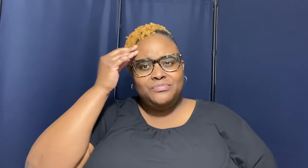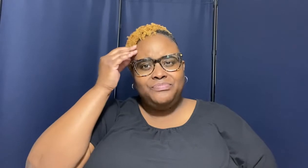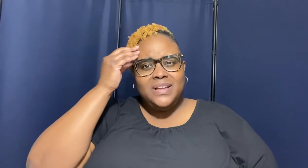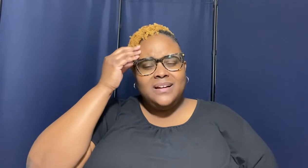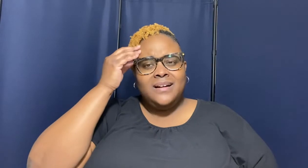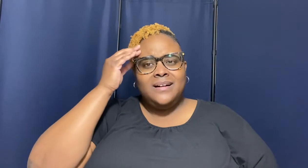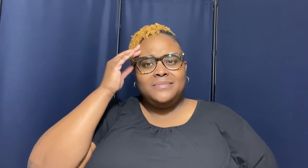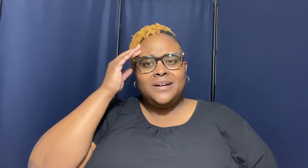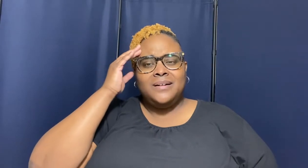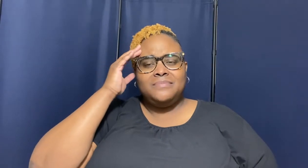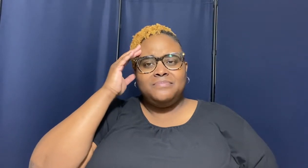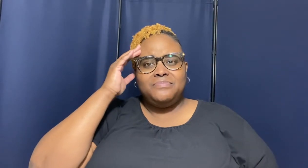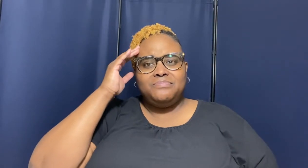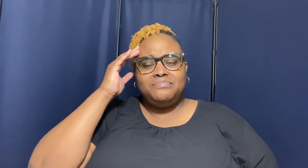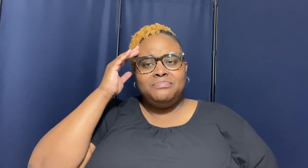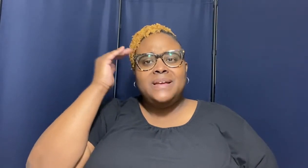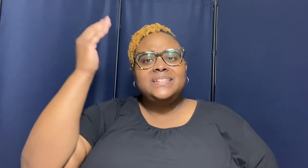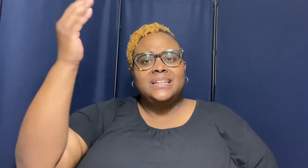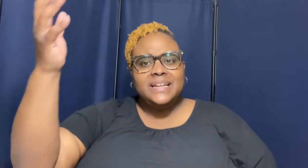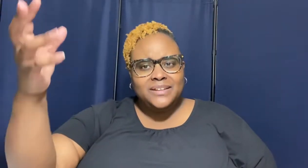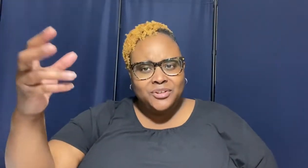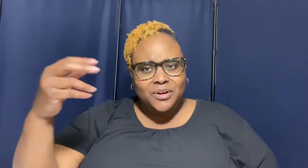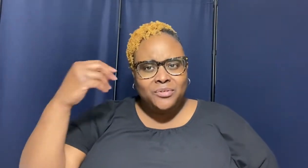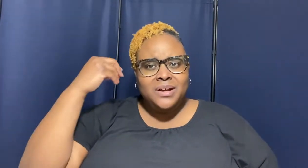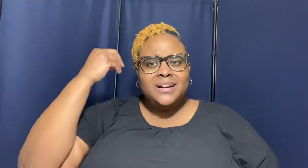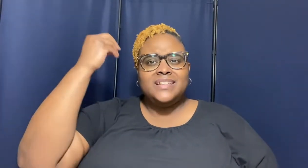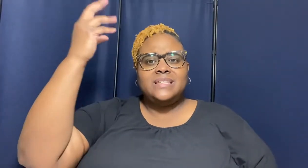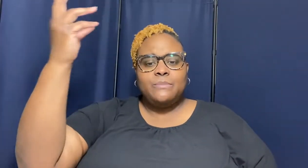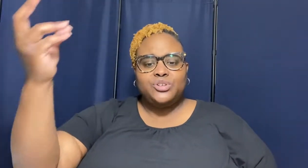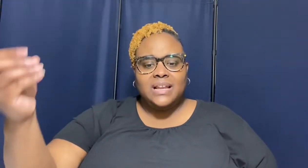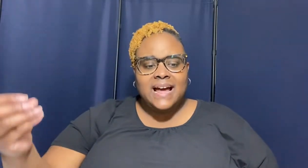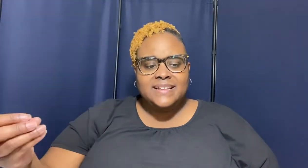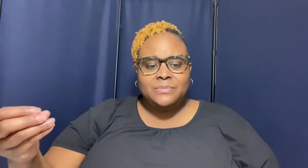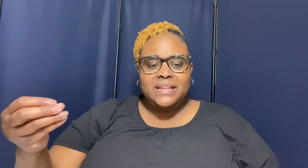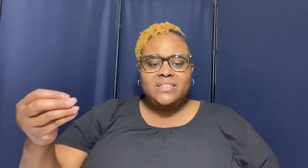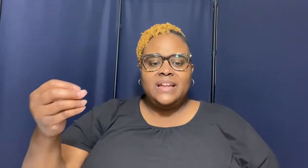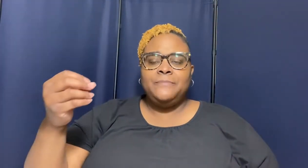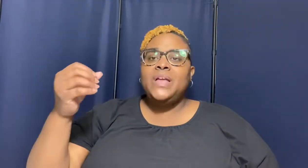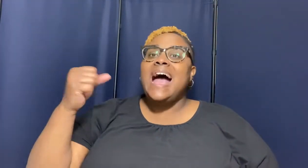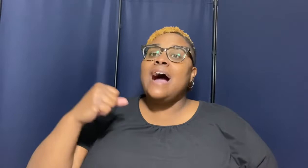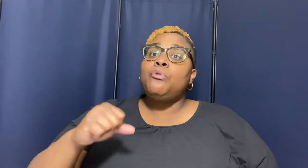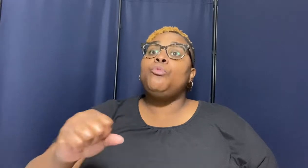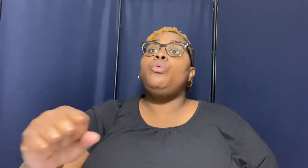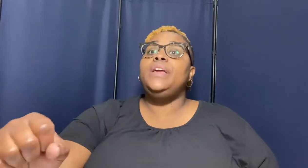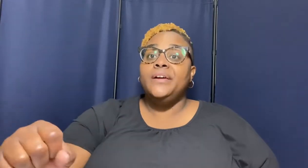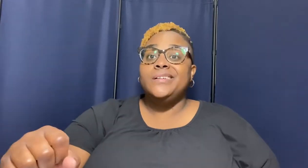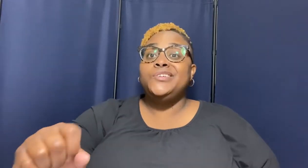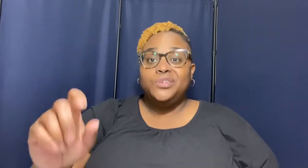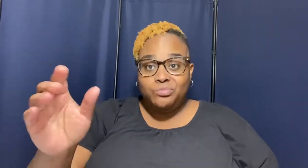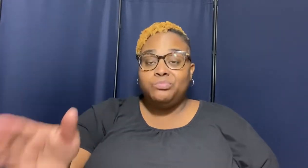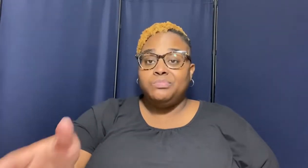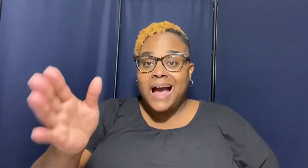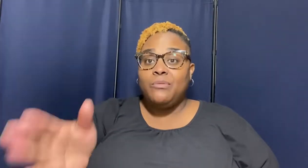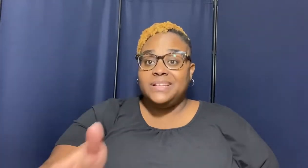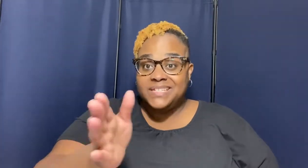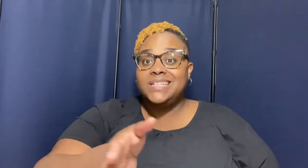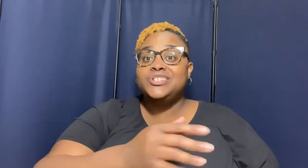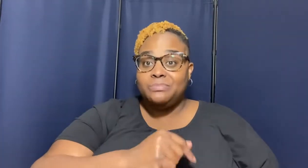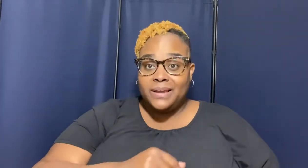uh uh mentally you know conceptualize them and then our will you know our decision making